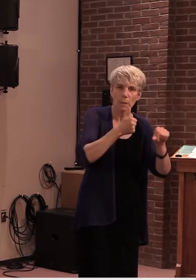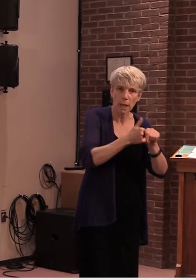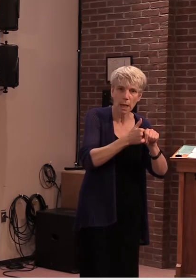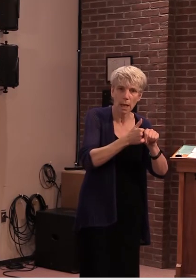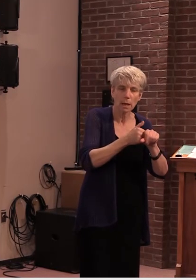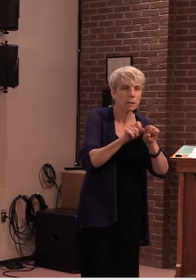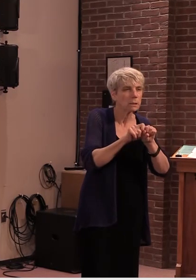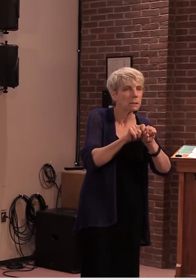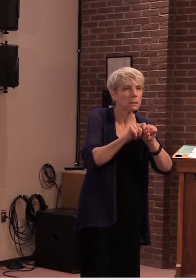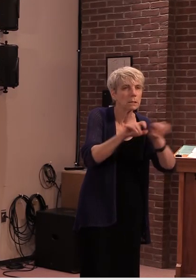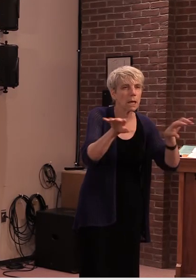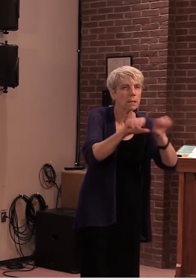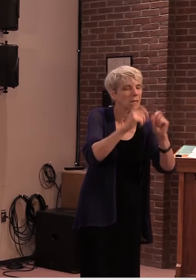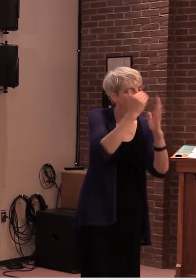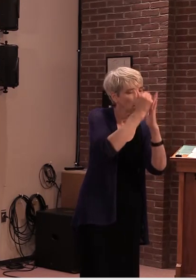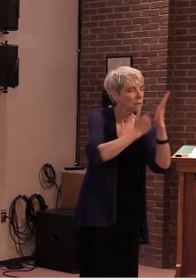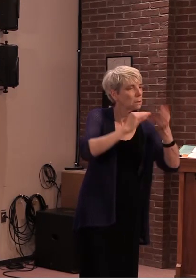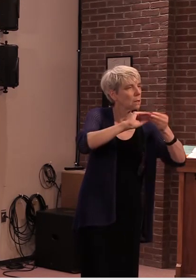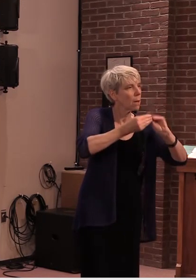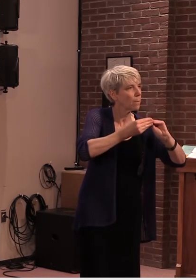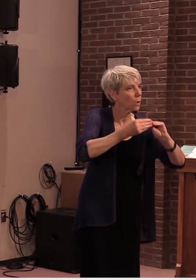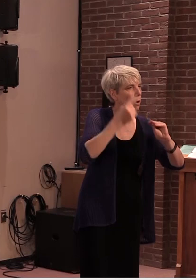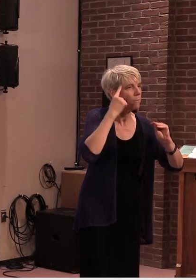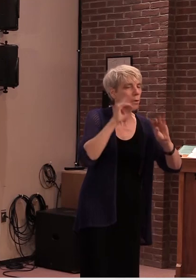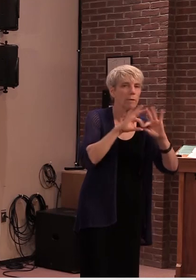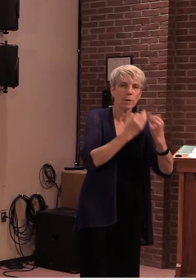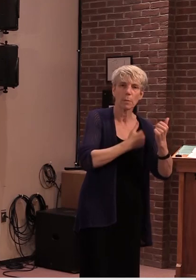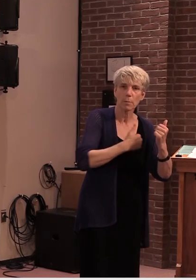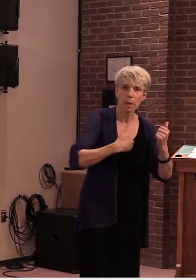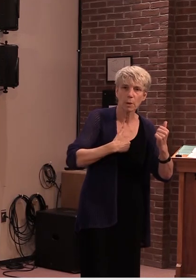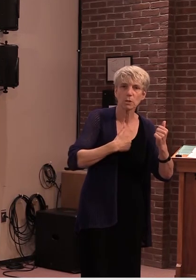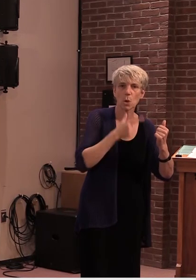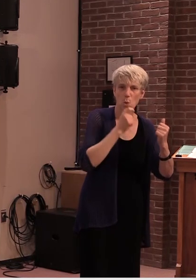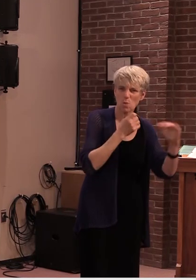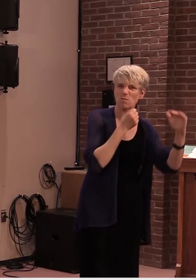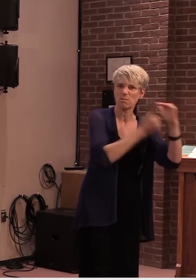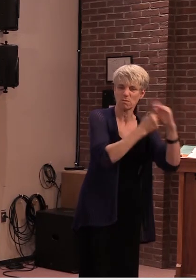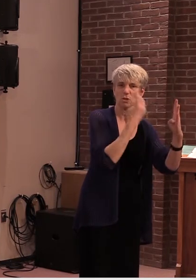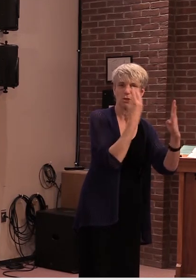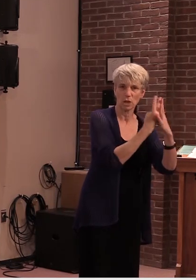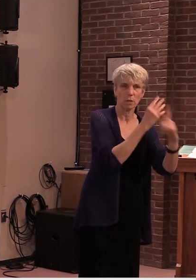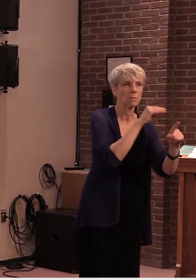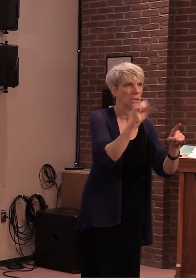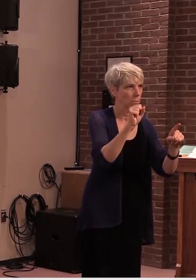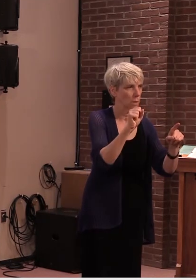a tallied list of numbers for designated family members. Thank you very much.